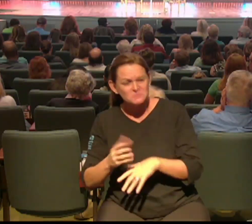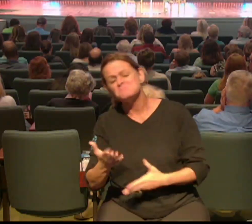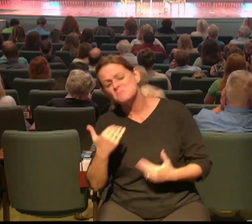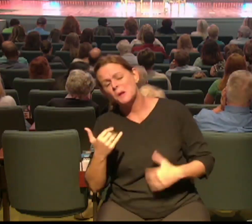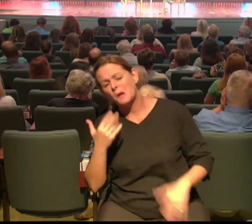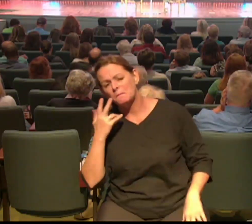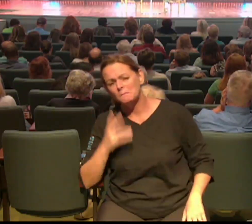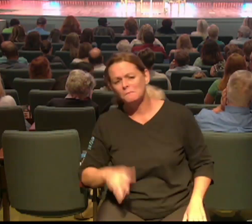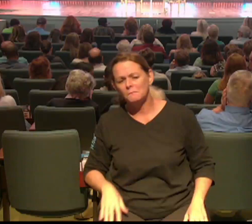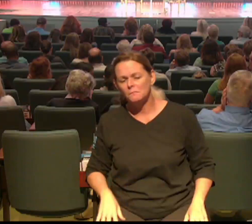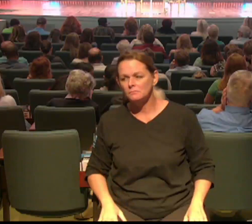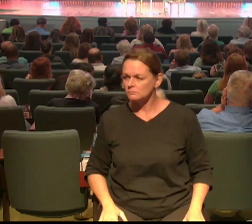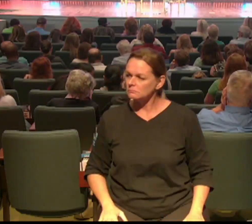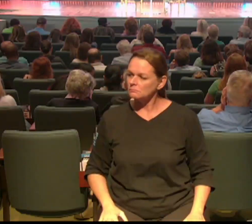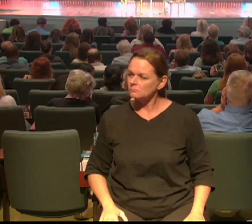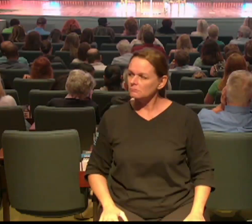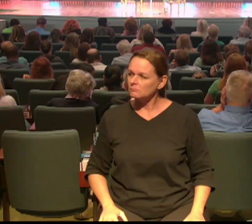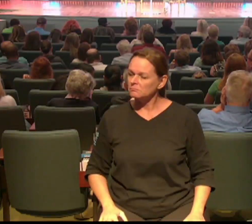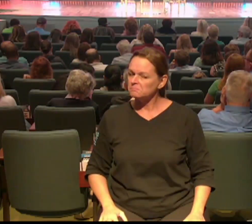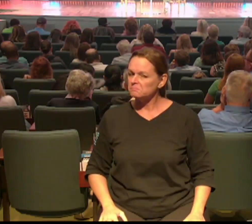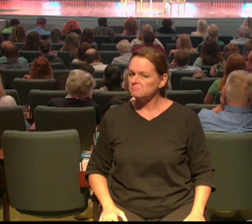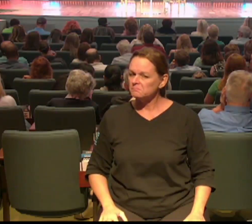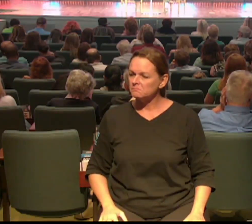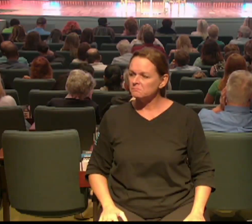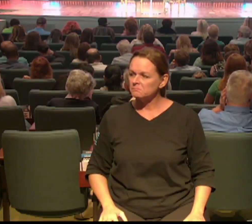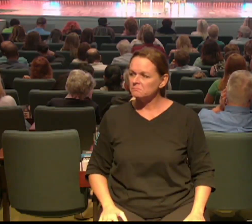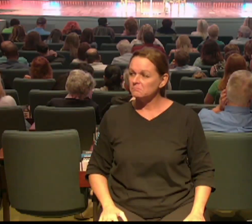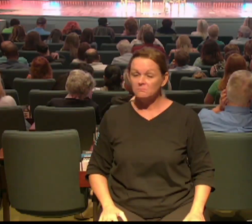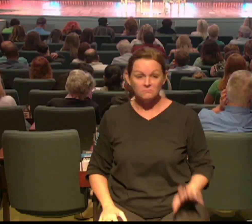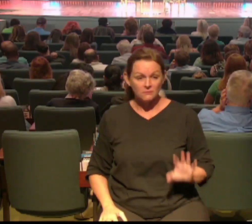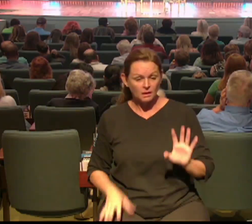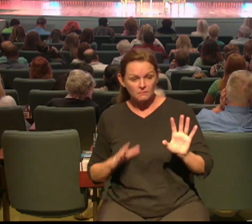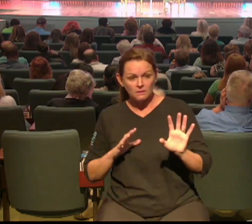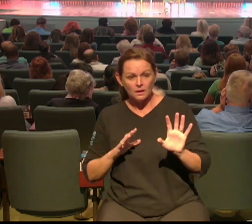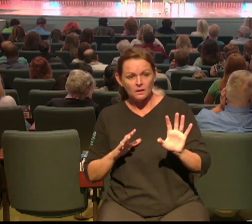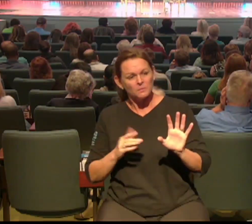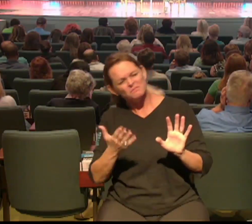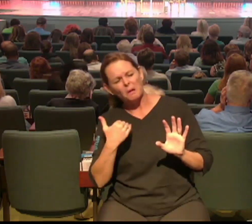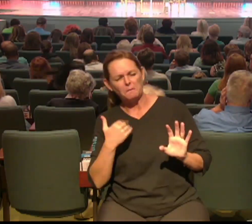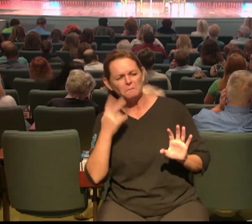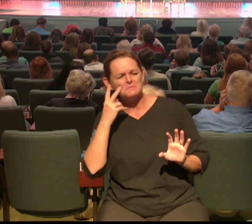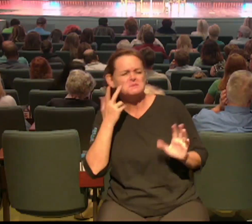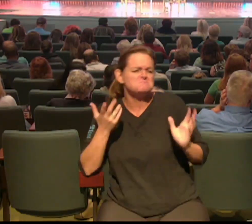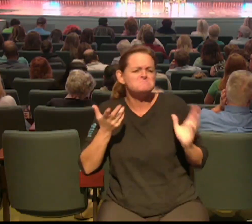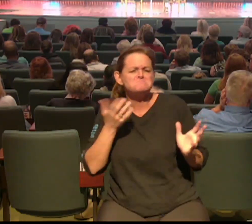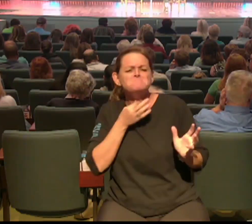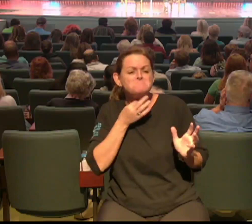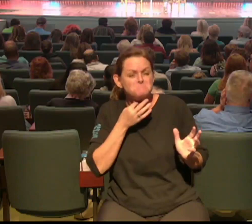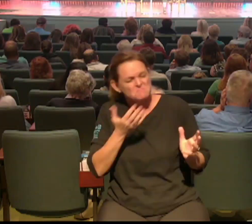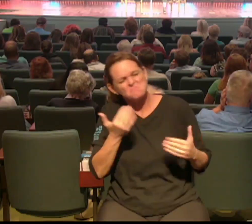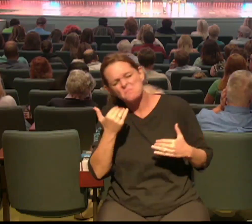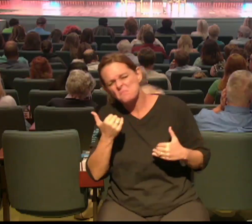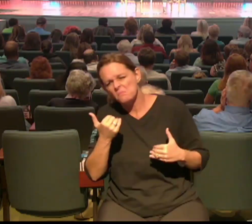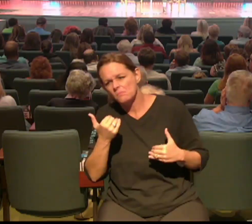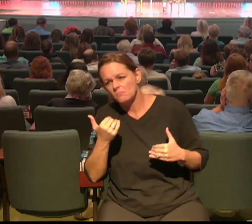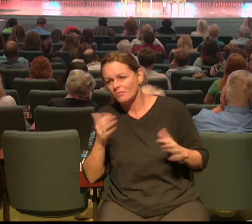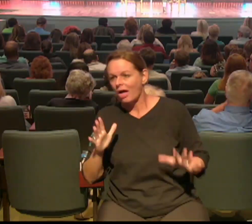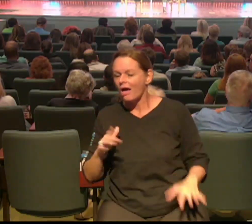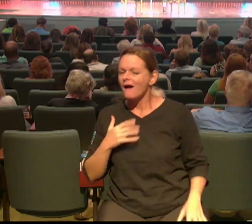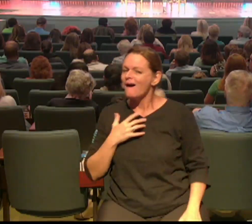invite people and you will be a part of someone's God's story if you just invite them to come and see you don't